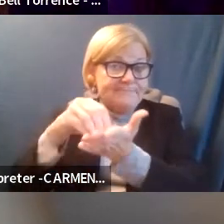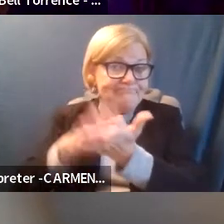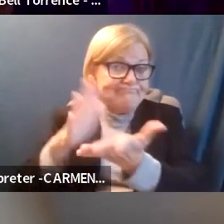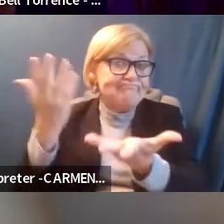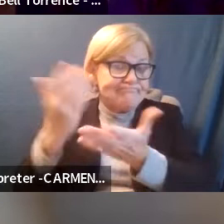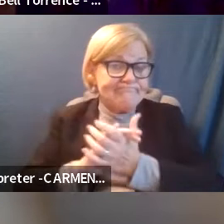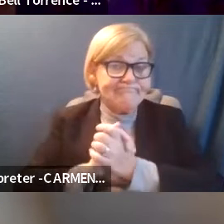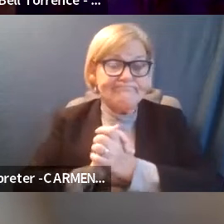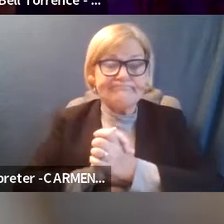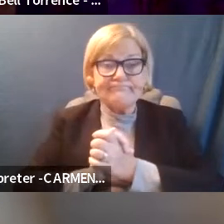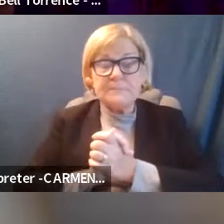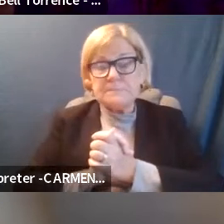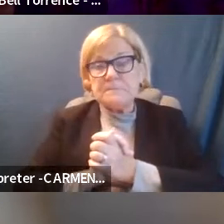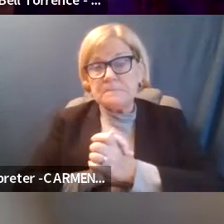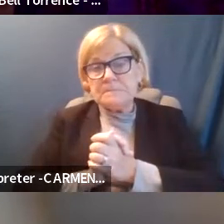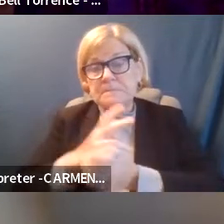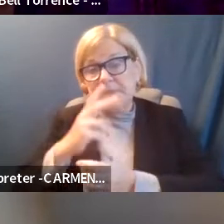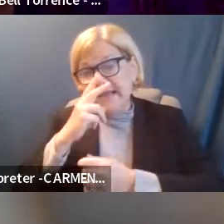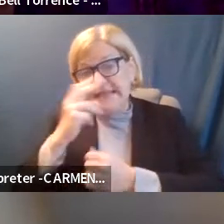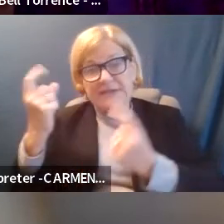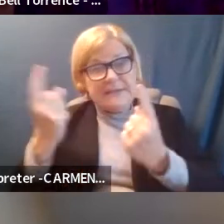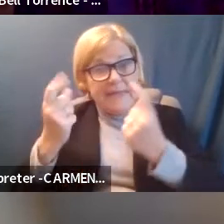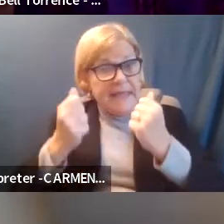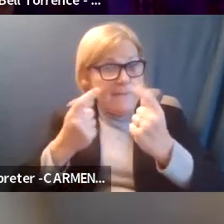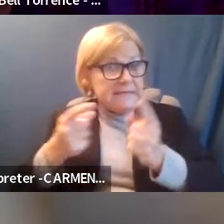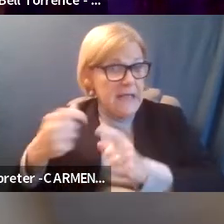I'm asking to see if something can be done.